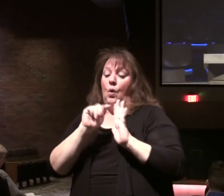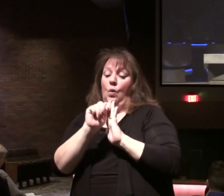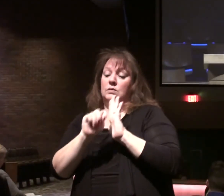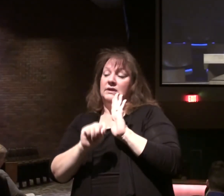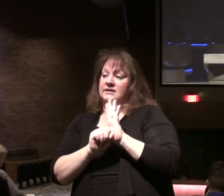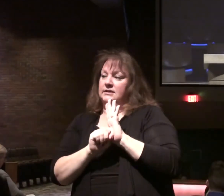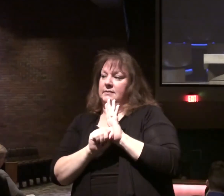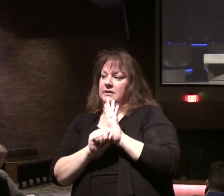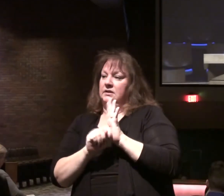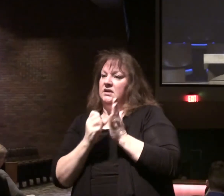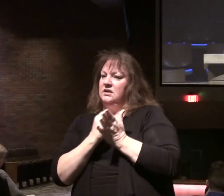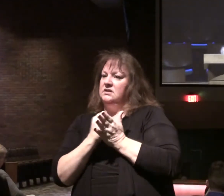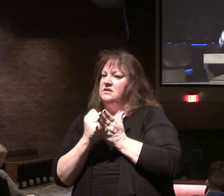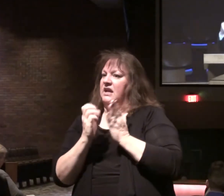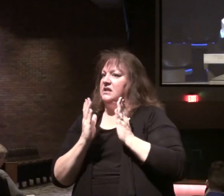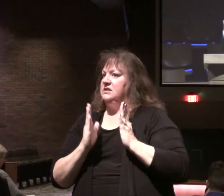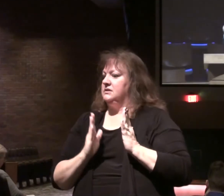saints.